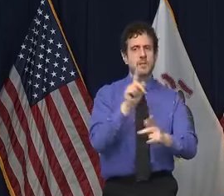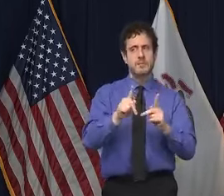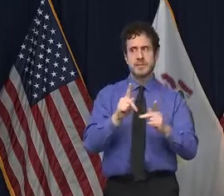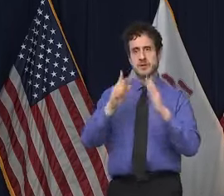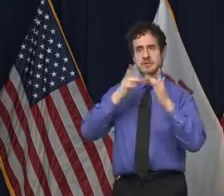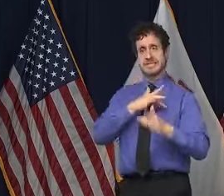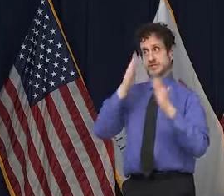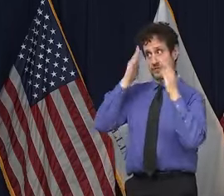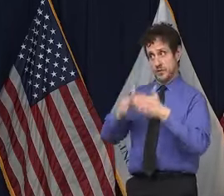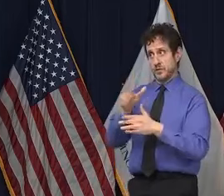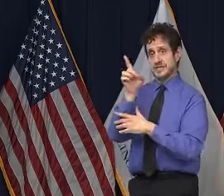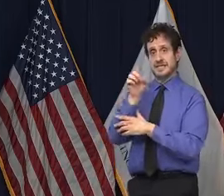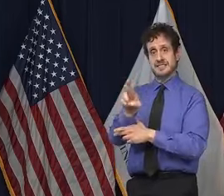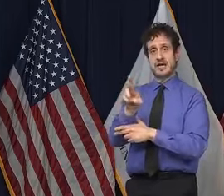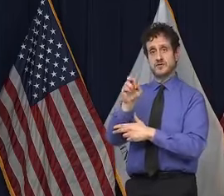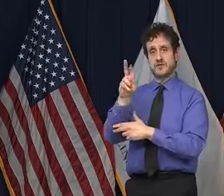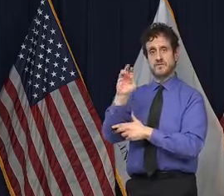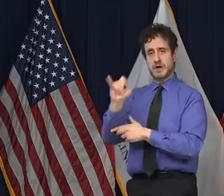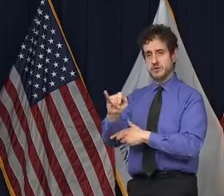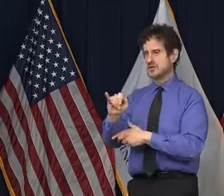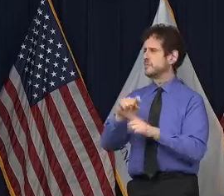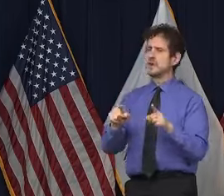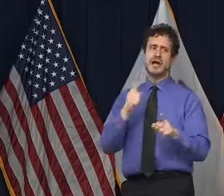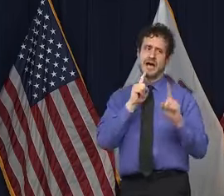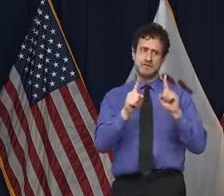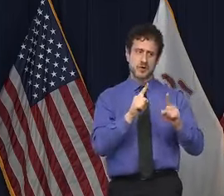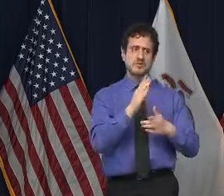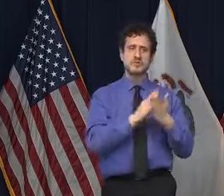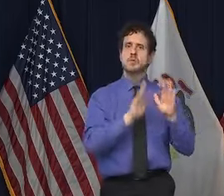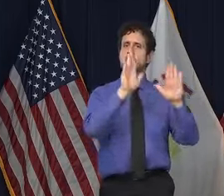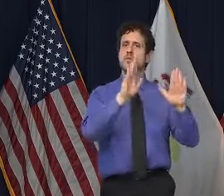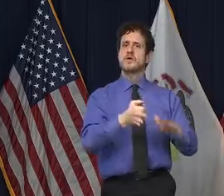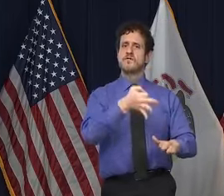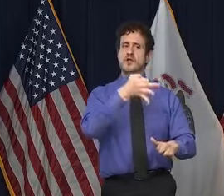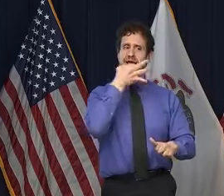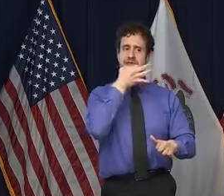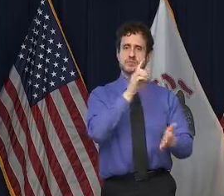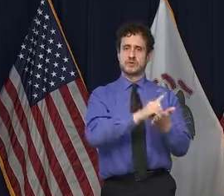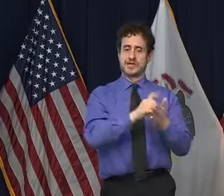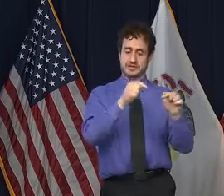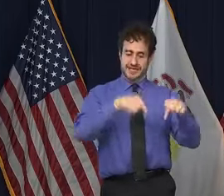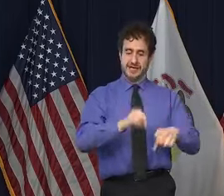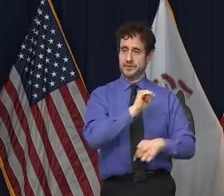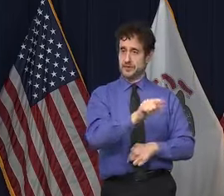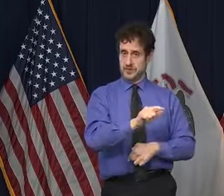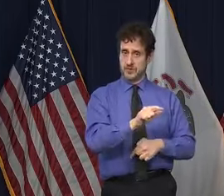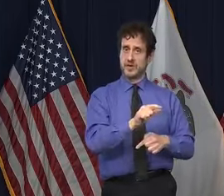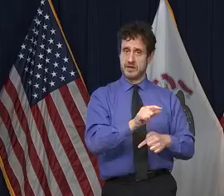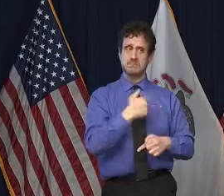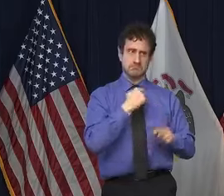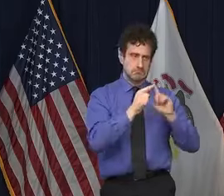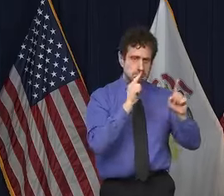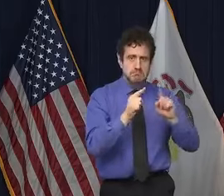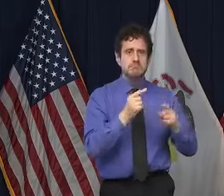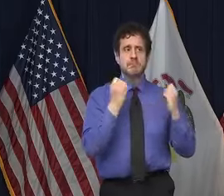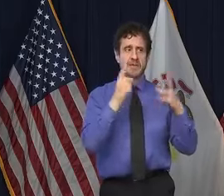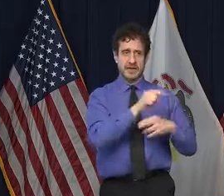but I, you know, have spoken over the last number of days with some of the great experts that we have here in Illinois, of course, too.